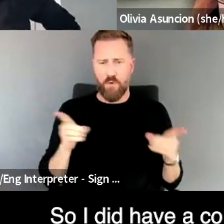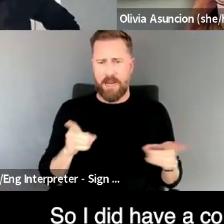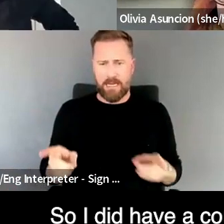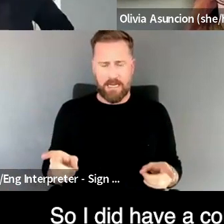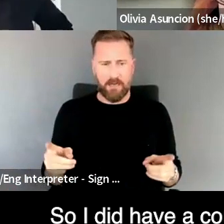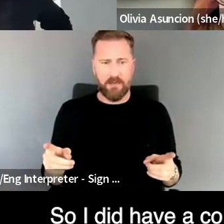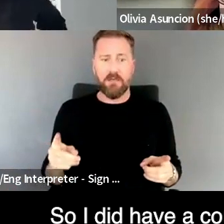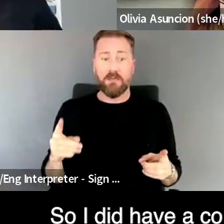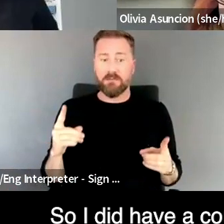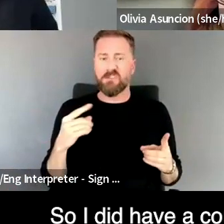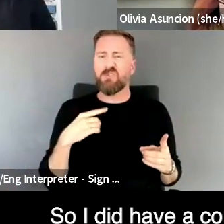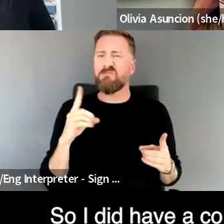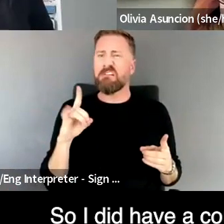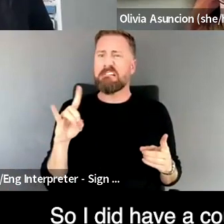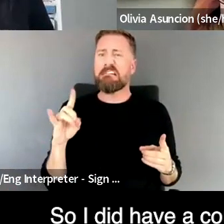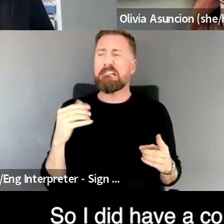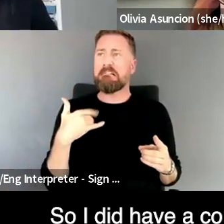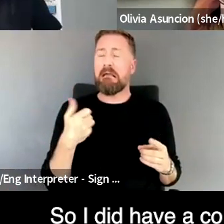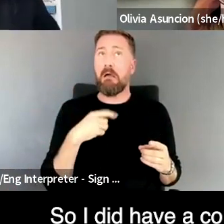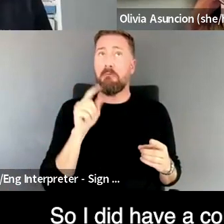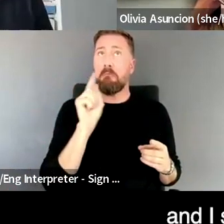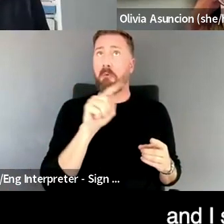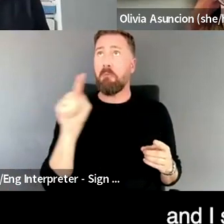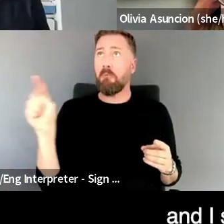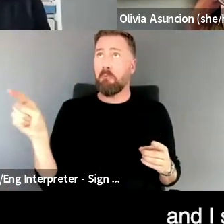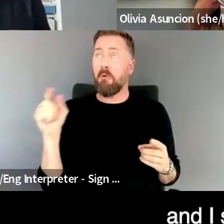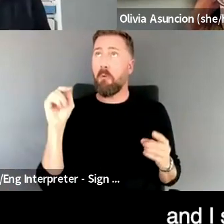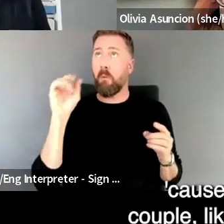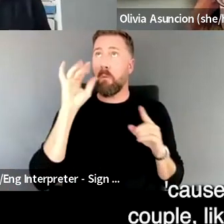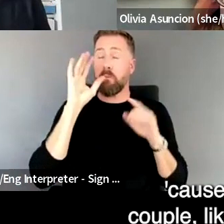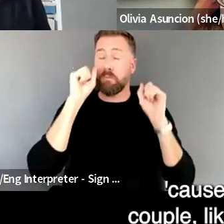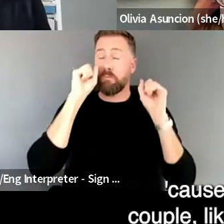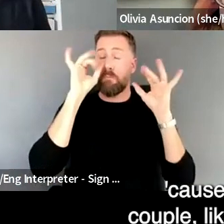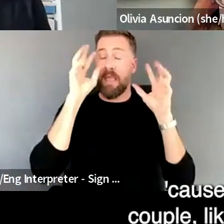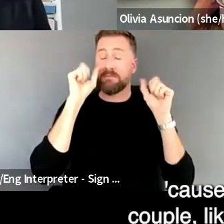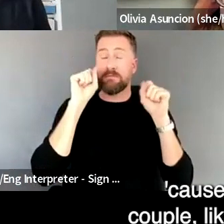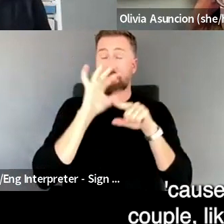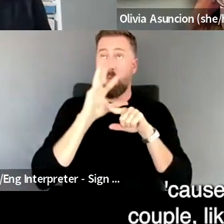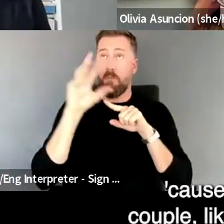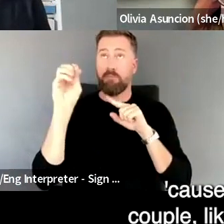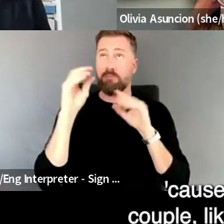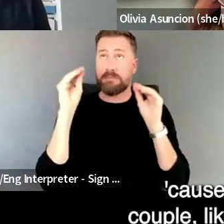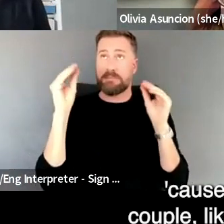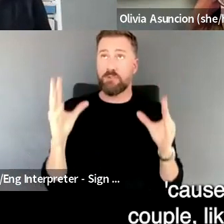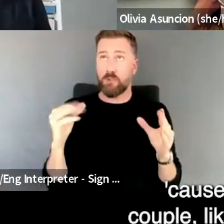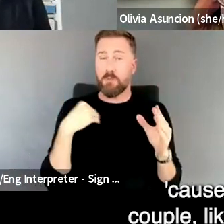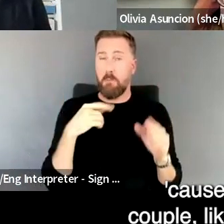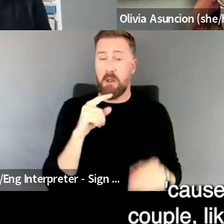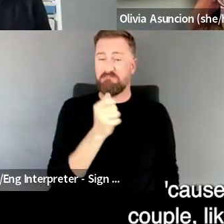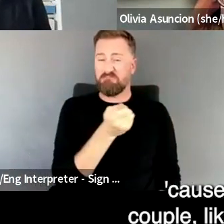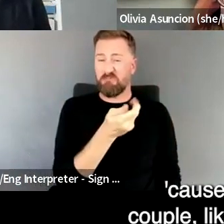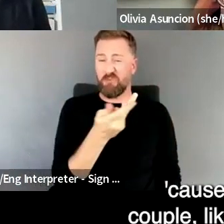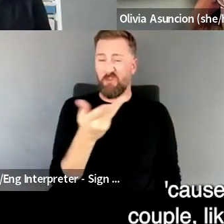I did have a couple of amazing teachers, uh, and I say a couple, cause it was only a couple, uh, like